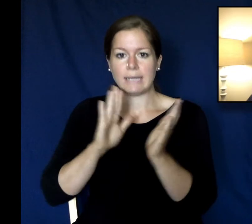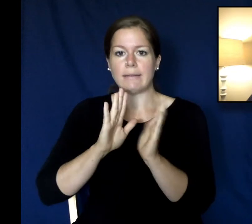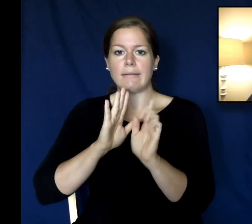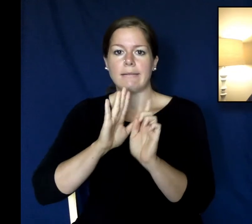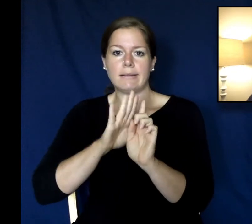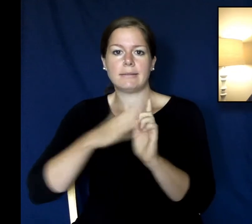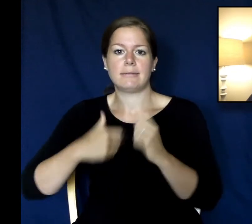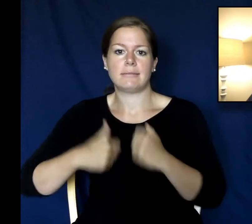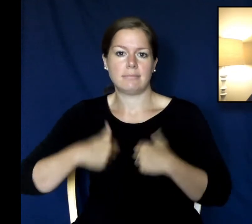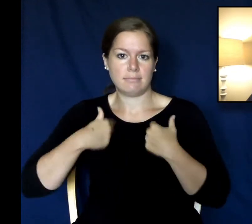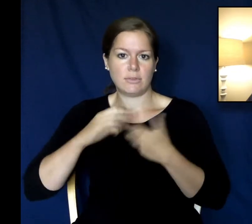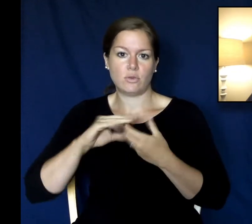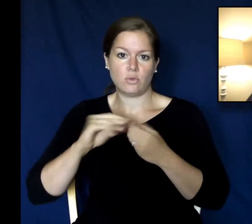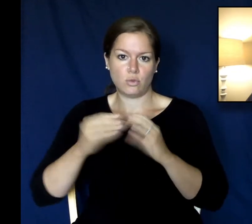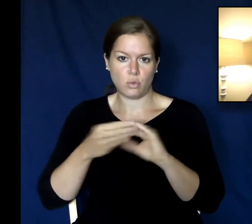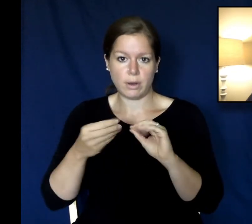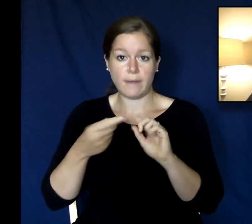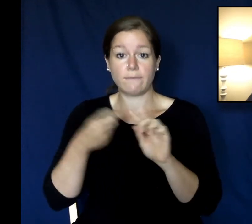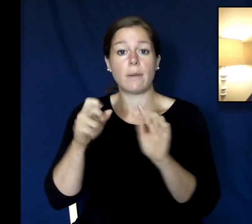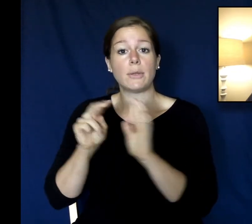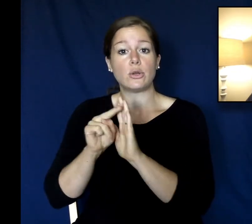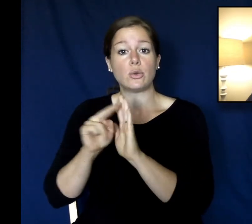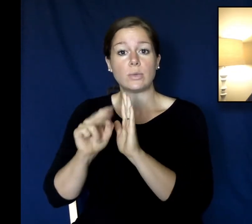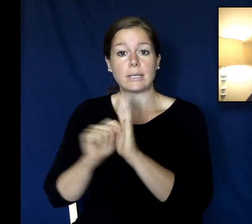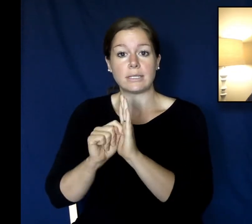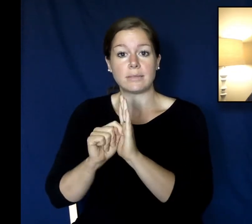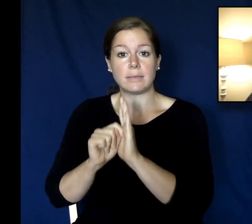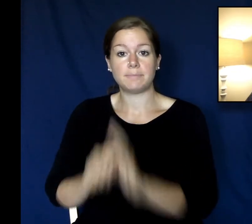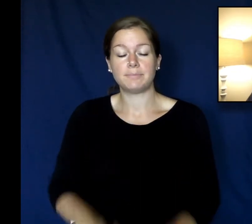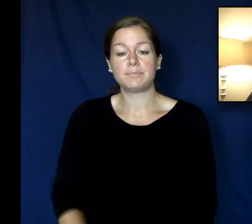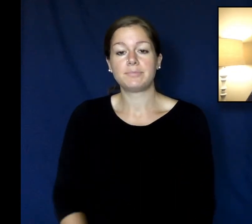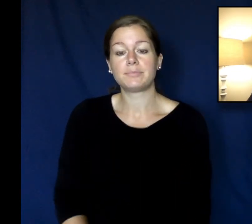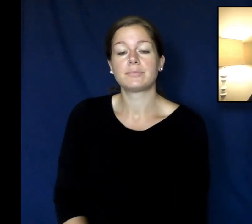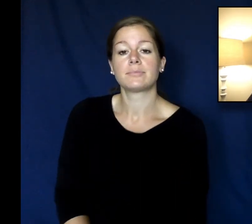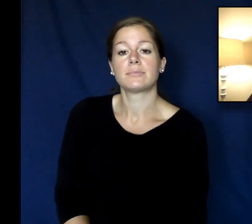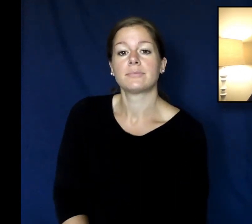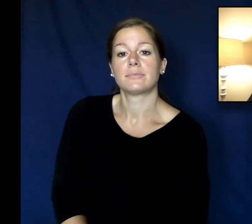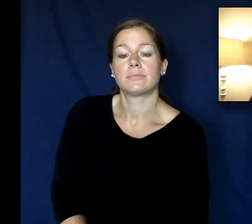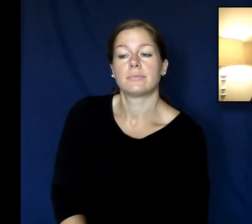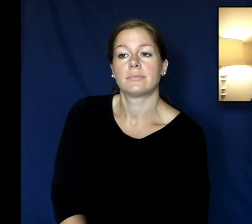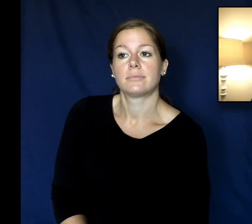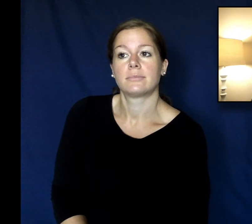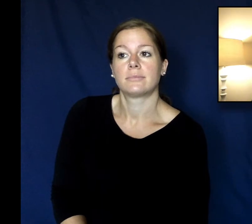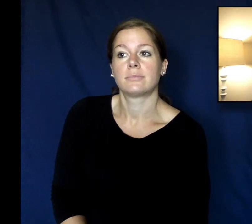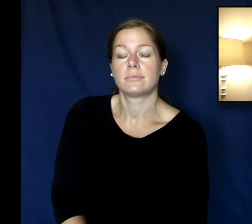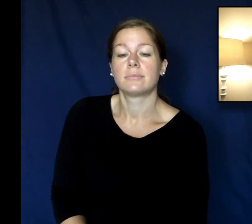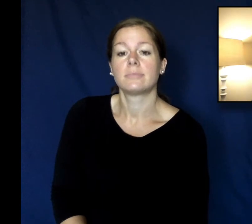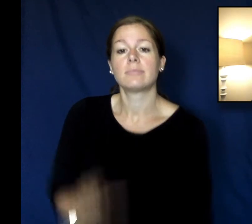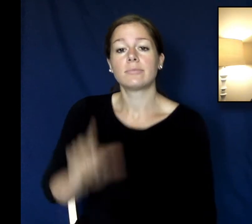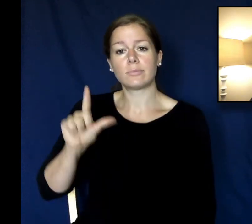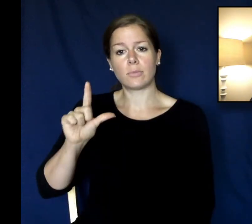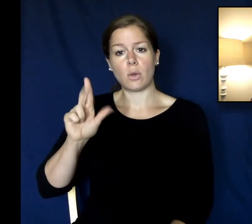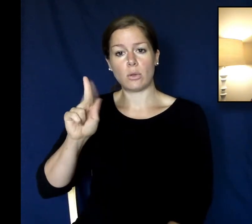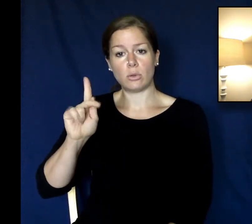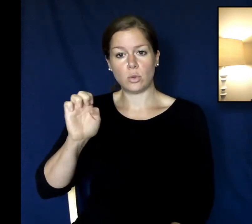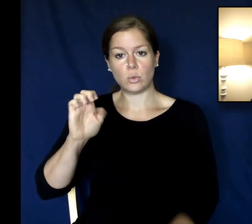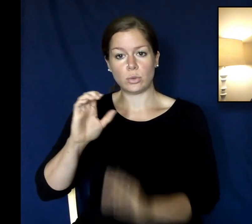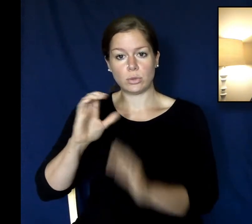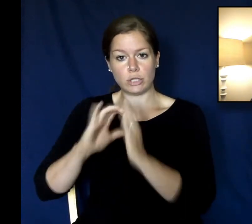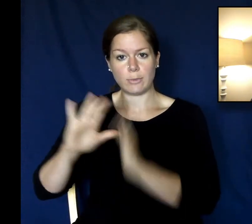story that's in the New Testament so in Luke 19 you have Jesus